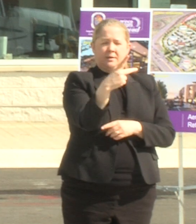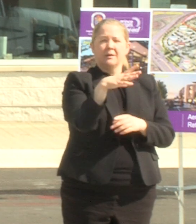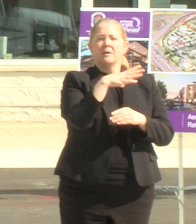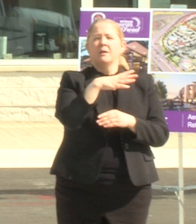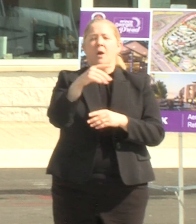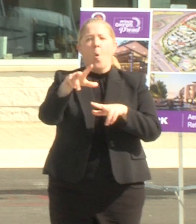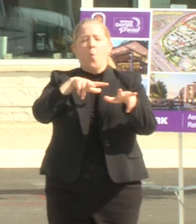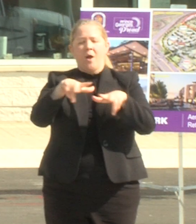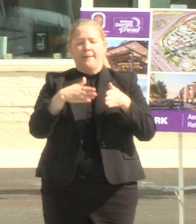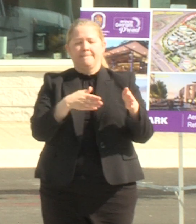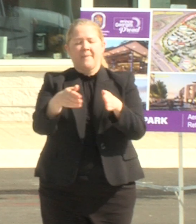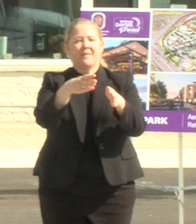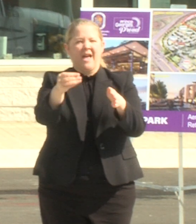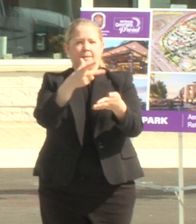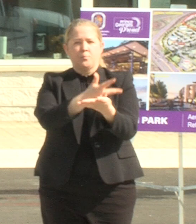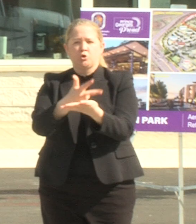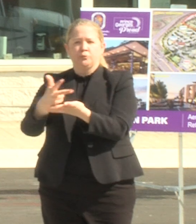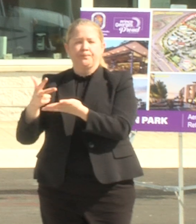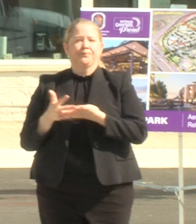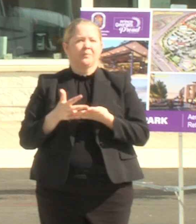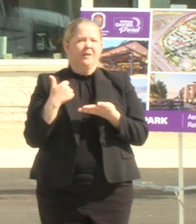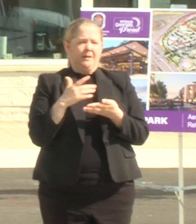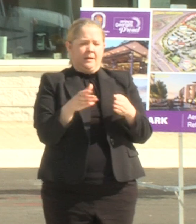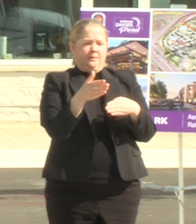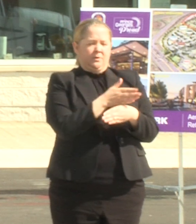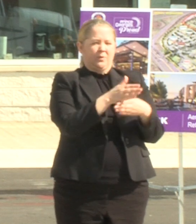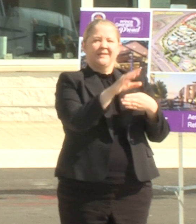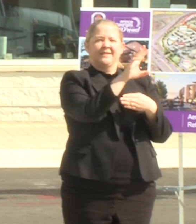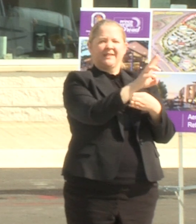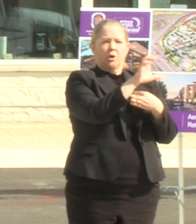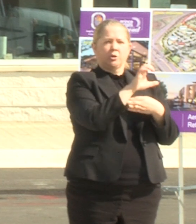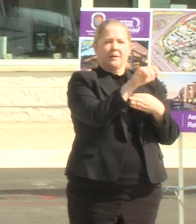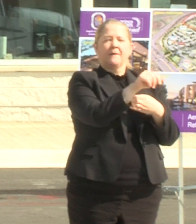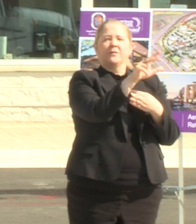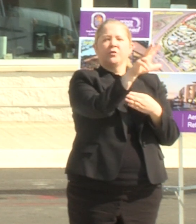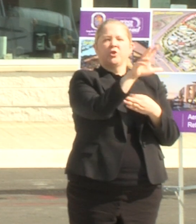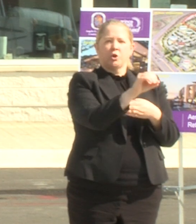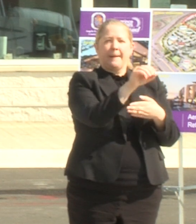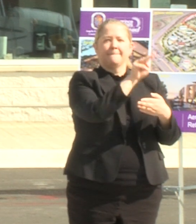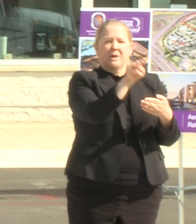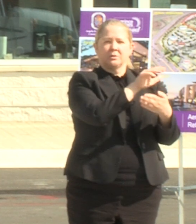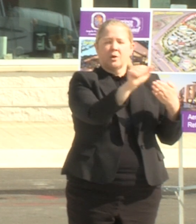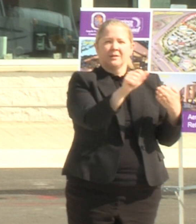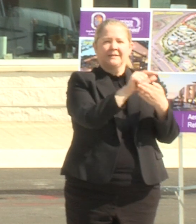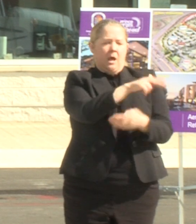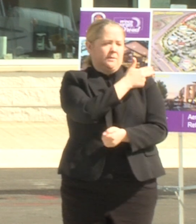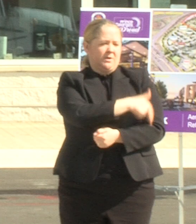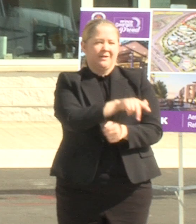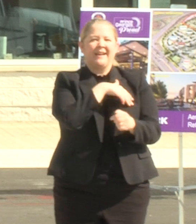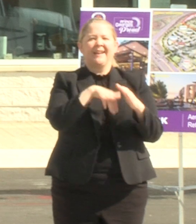is nestled in between the new 650 million dollar new regional hospital and the wayne k curry administration